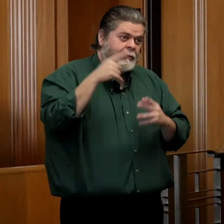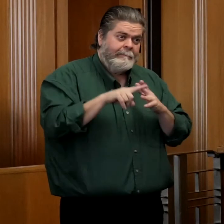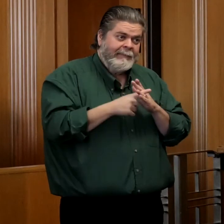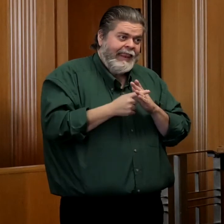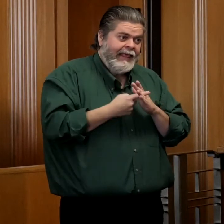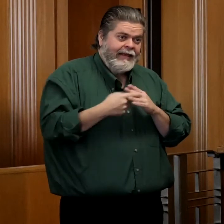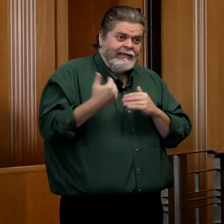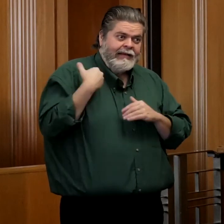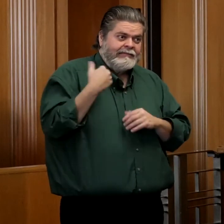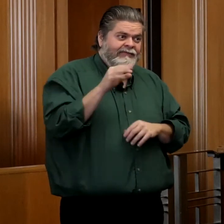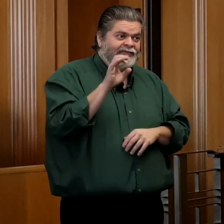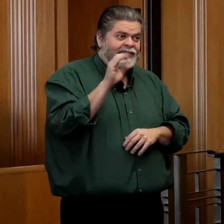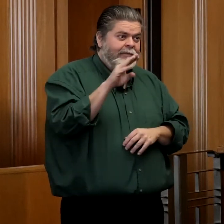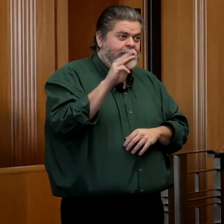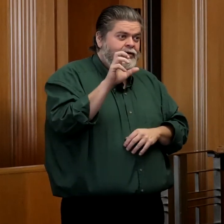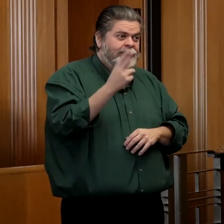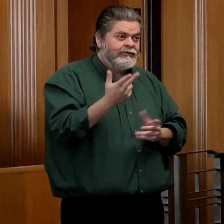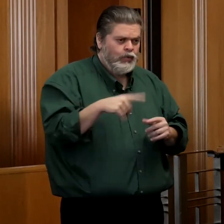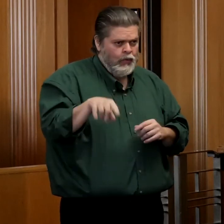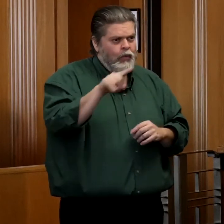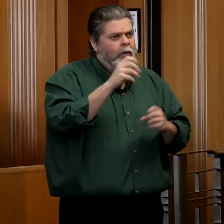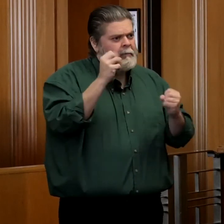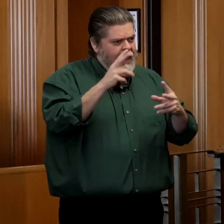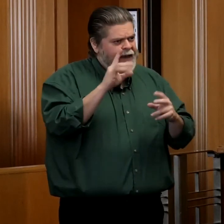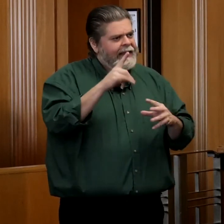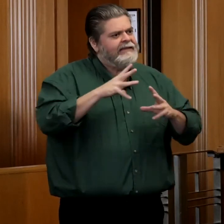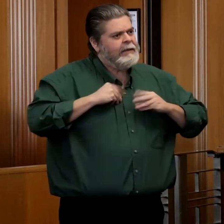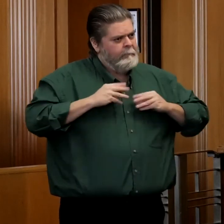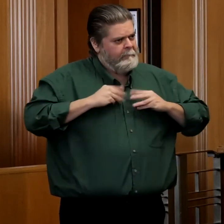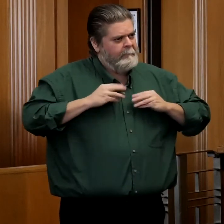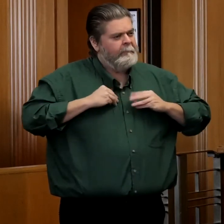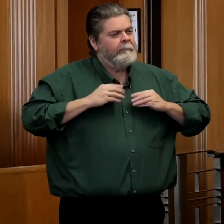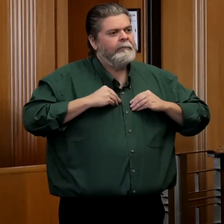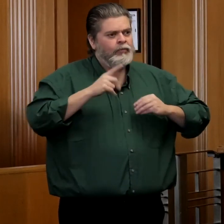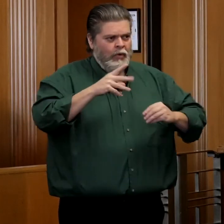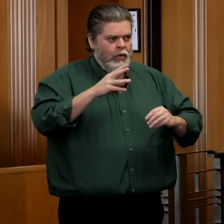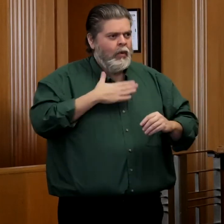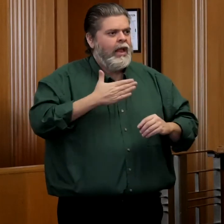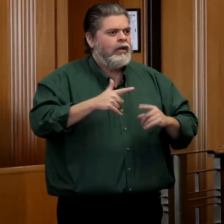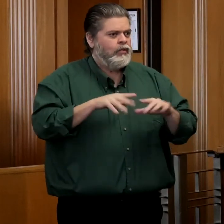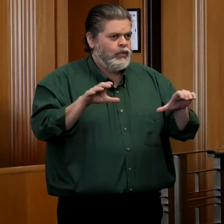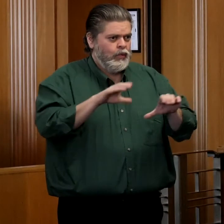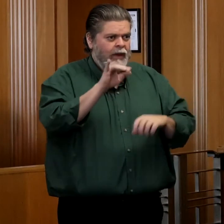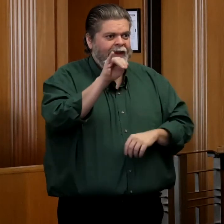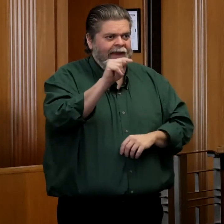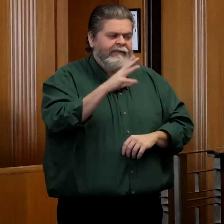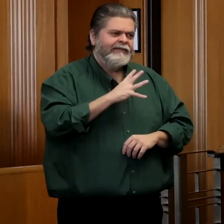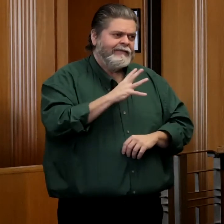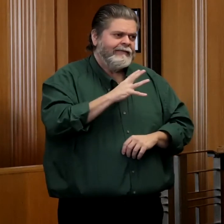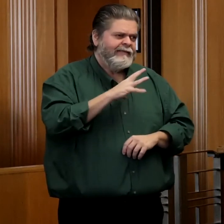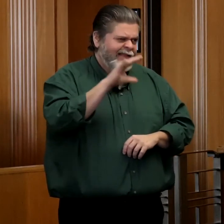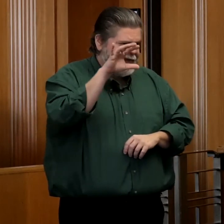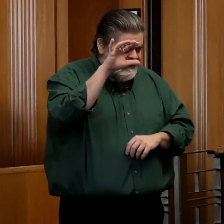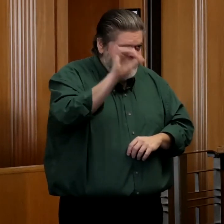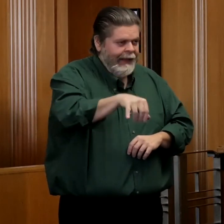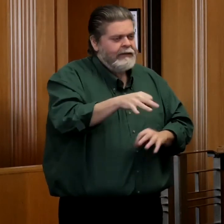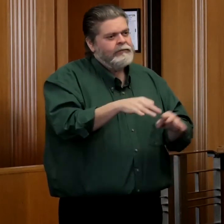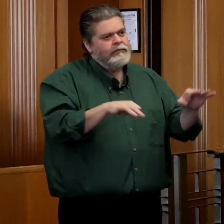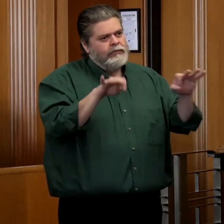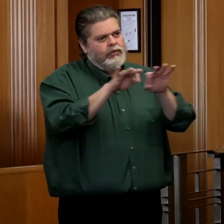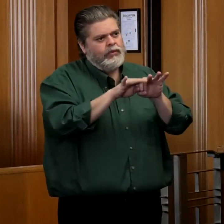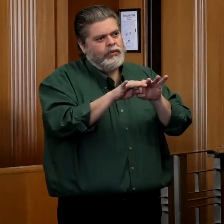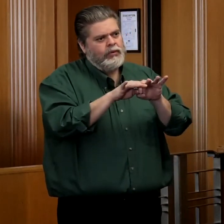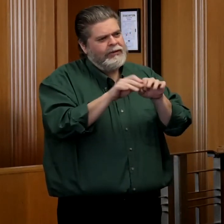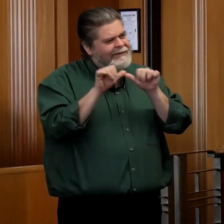been willing to accept and partake in. Those are the things that are going to make the real